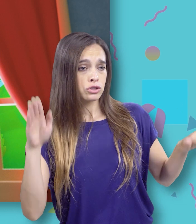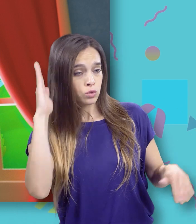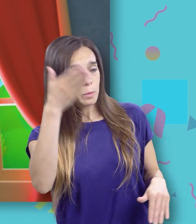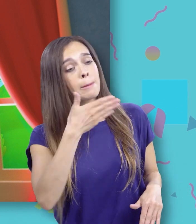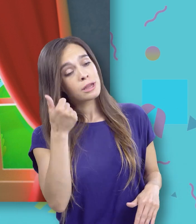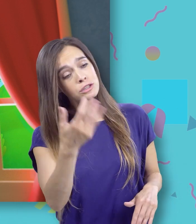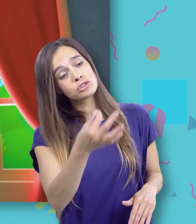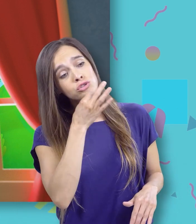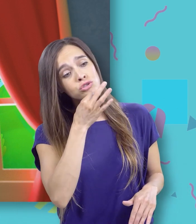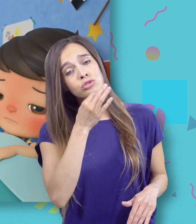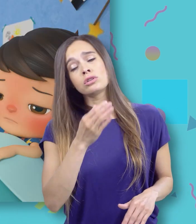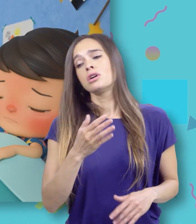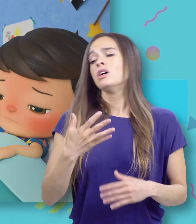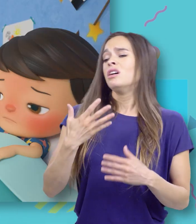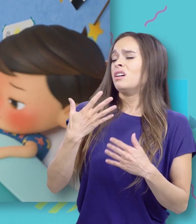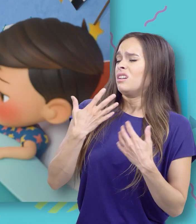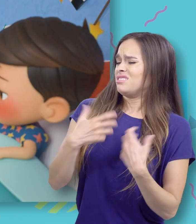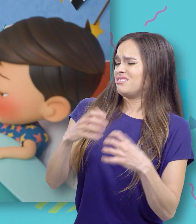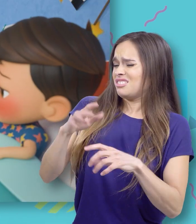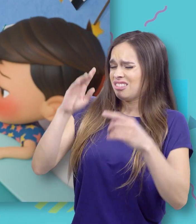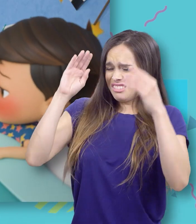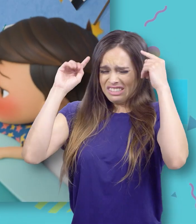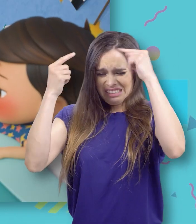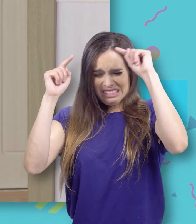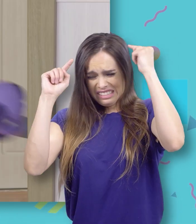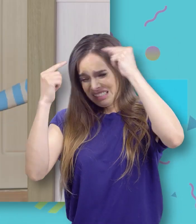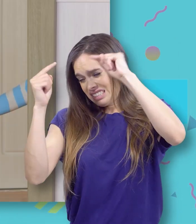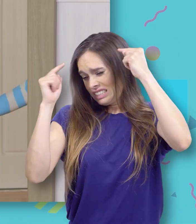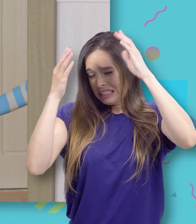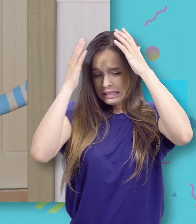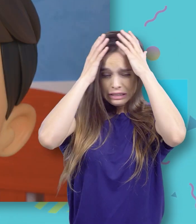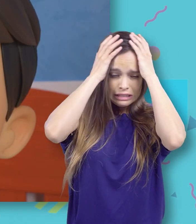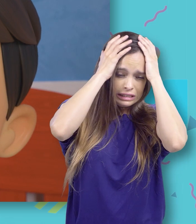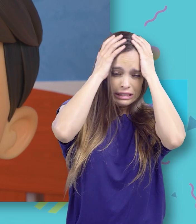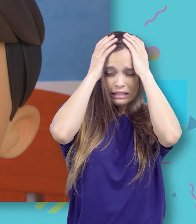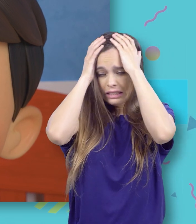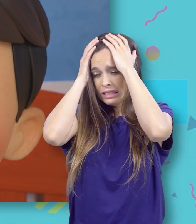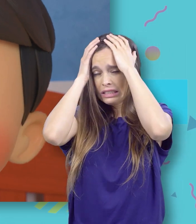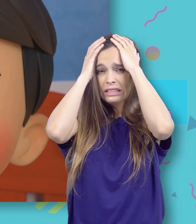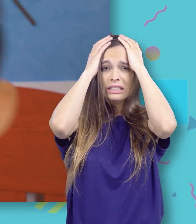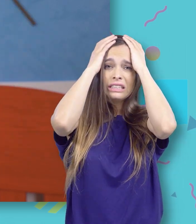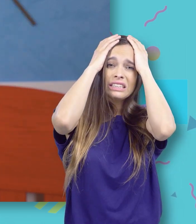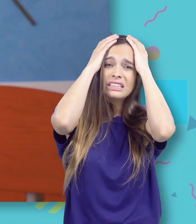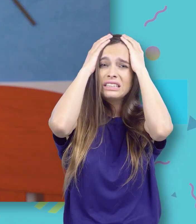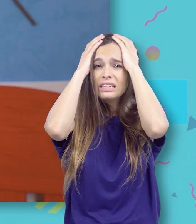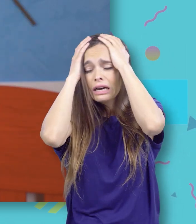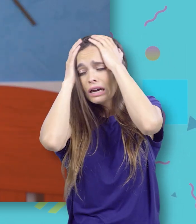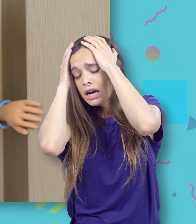away, headache, go away Go away go away There, there